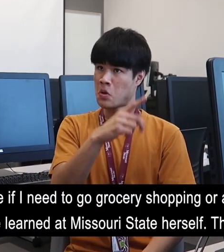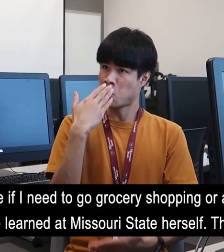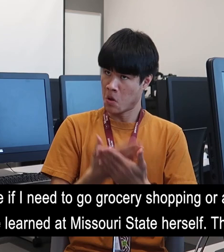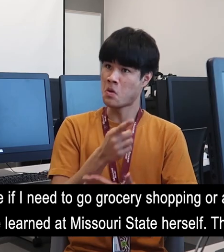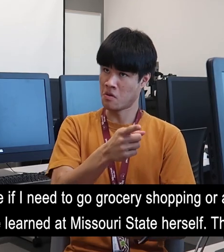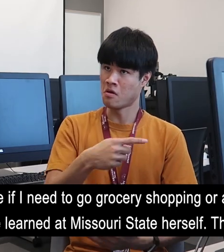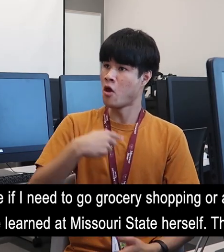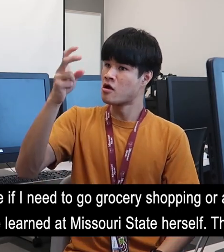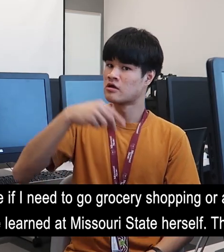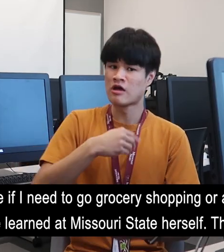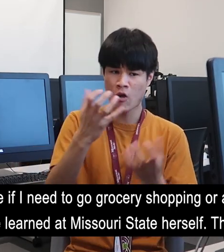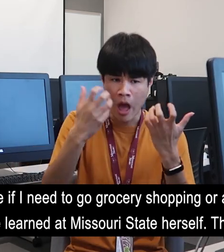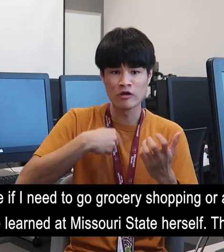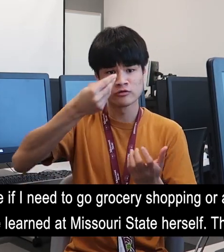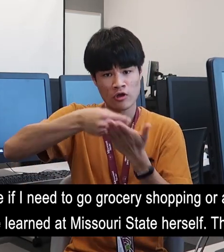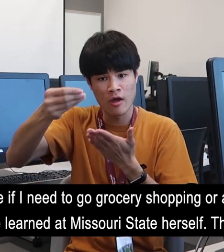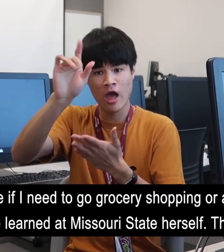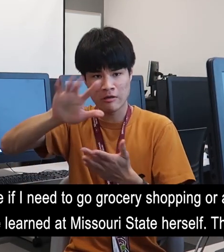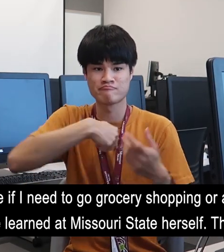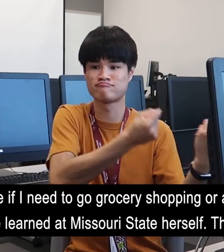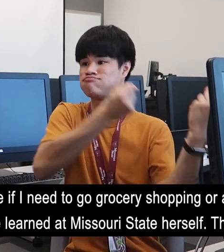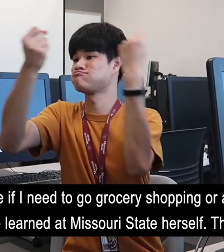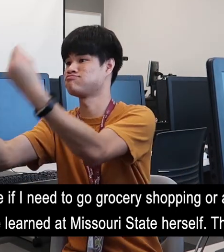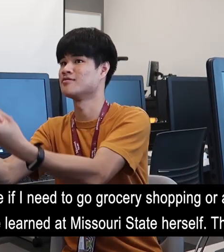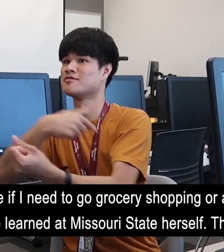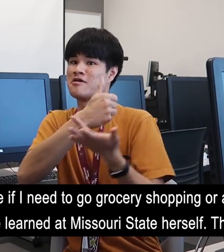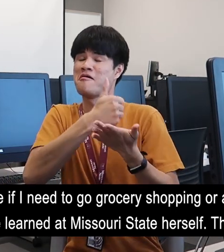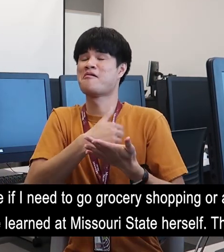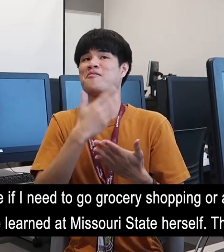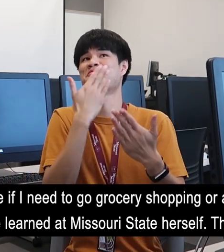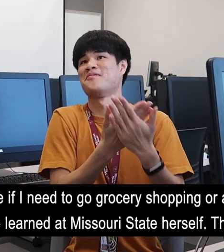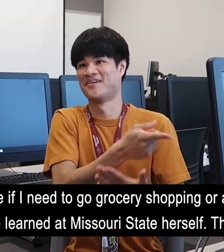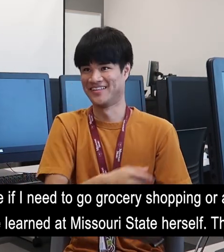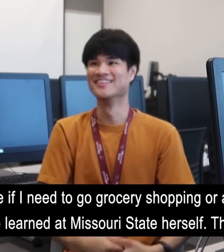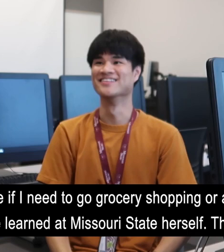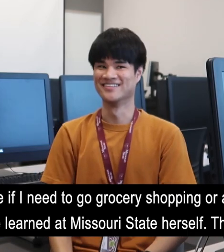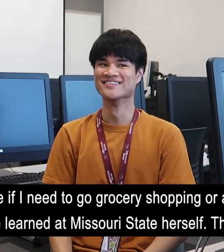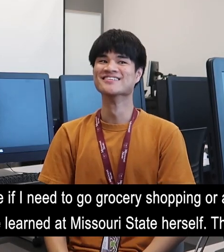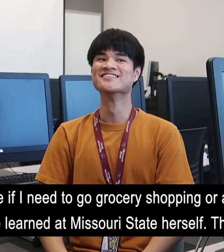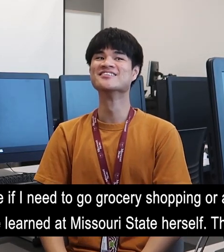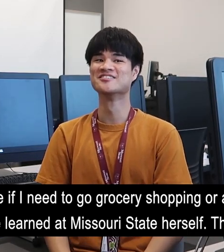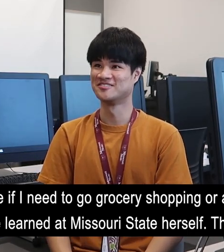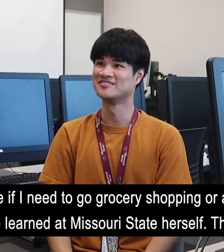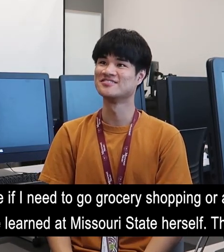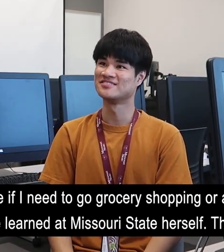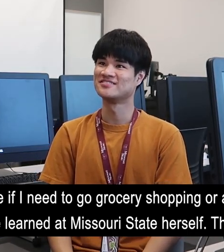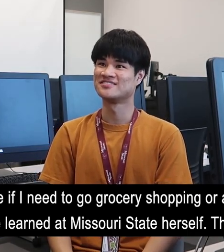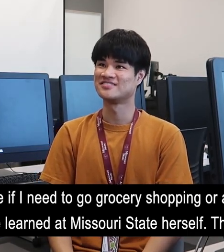She's great and helps me if I need to go grocery shopping or anything. I was surprised to see she could sign. She learned at Missouri State